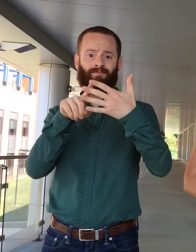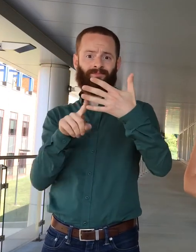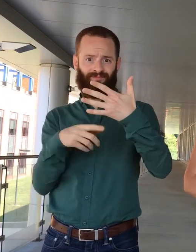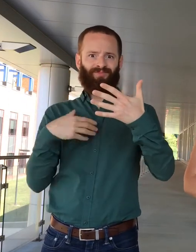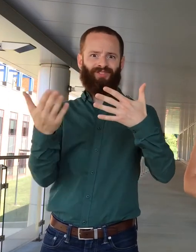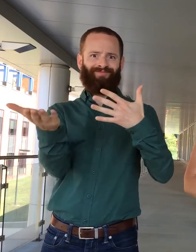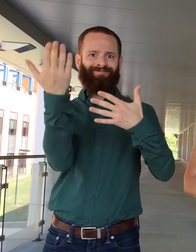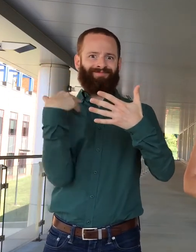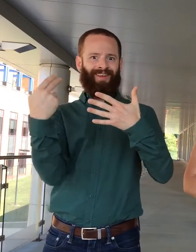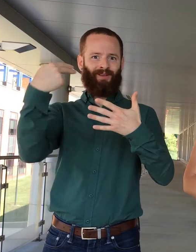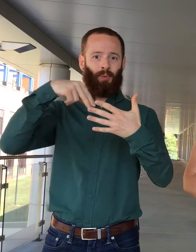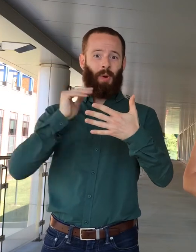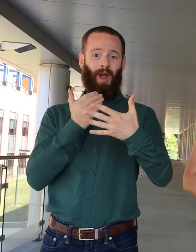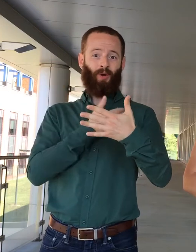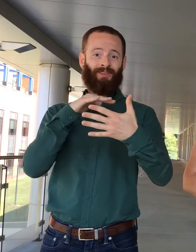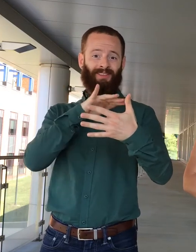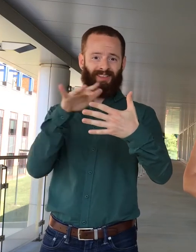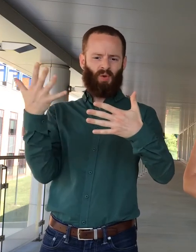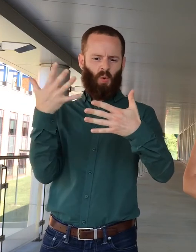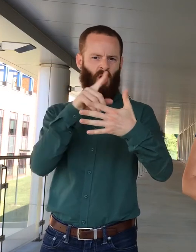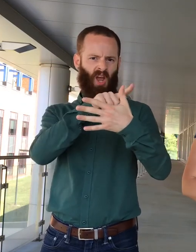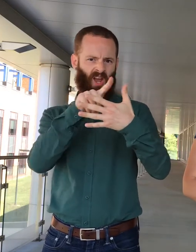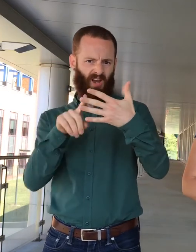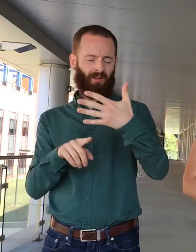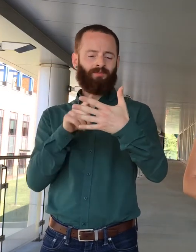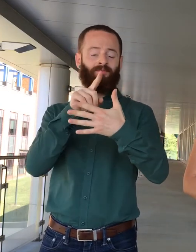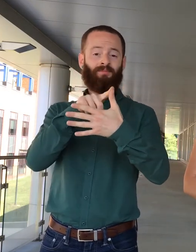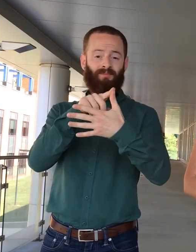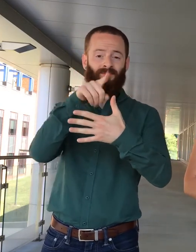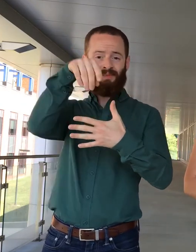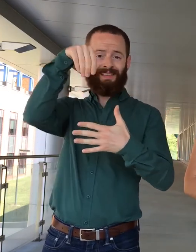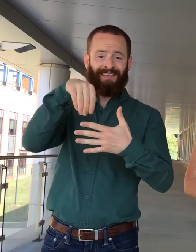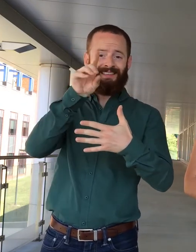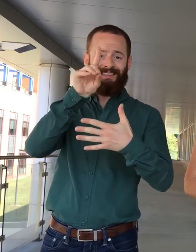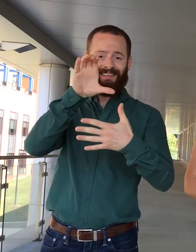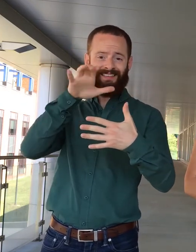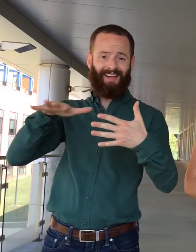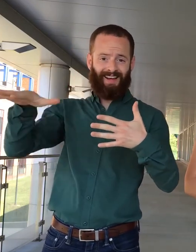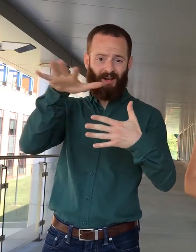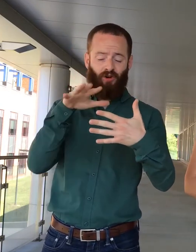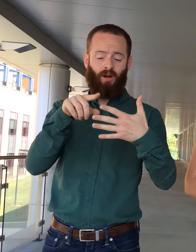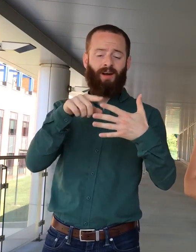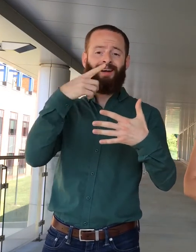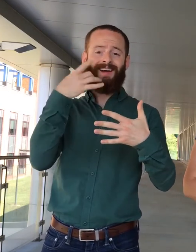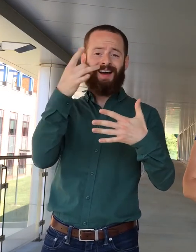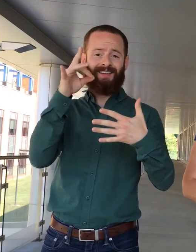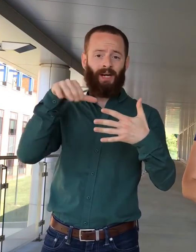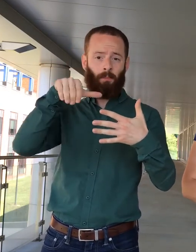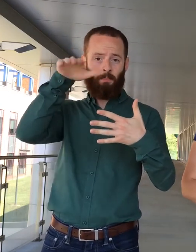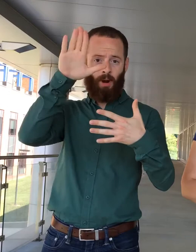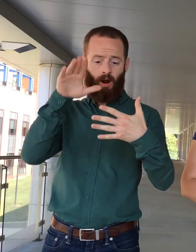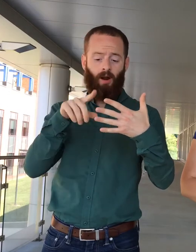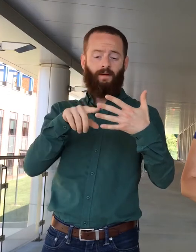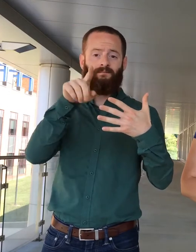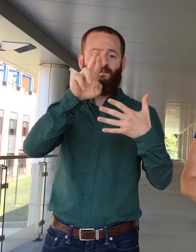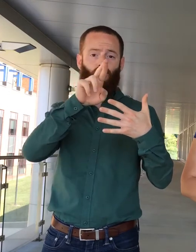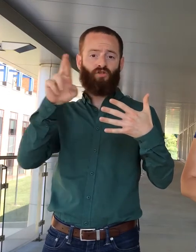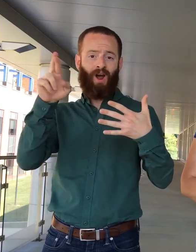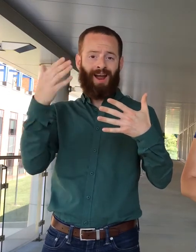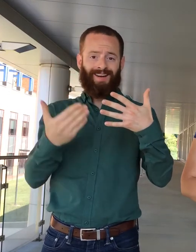if you are in the greater D.C. area, are 18 or older, are right-handed, learned ASL at any